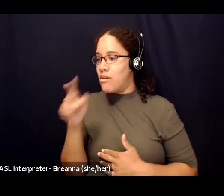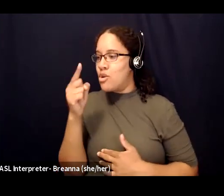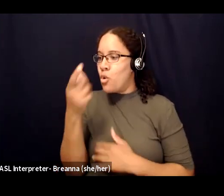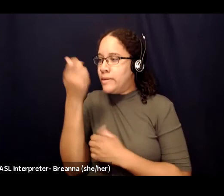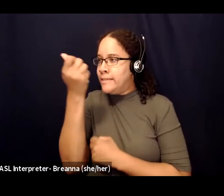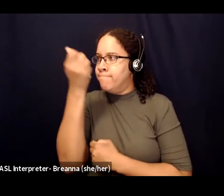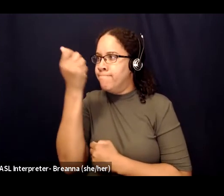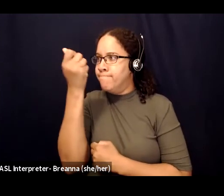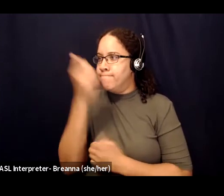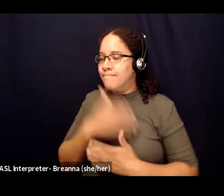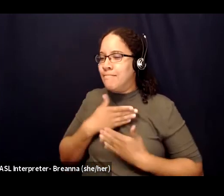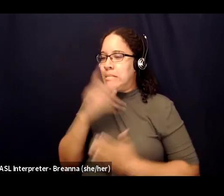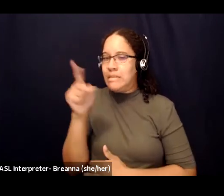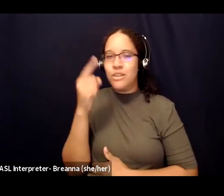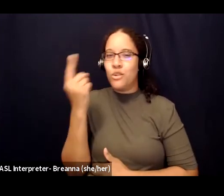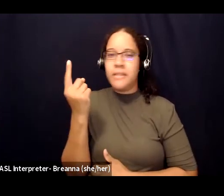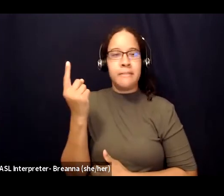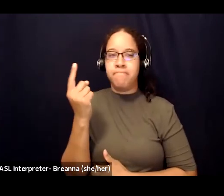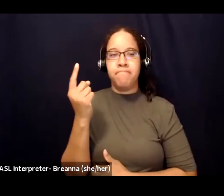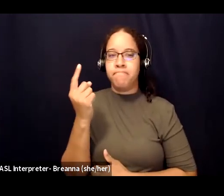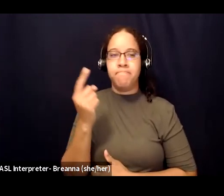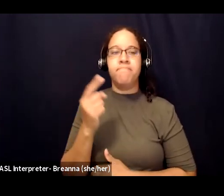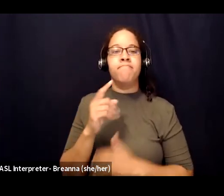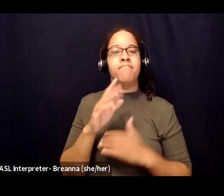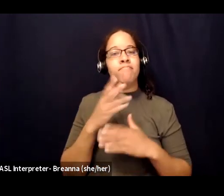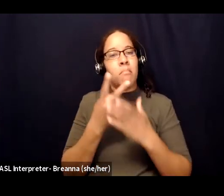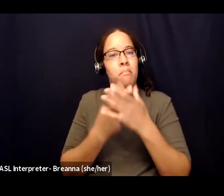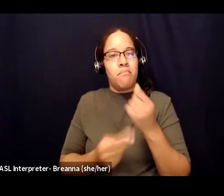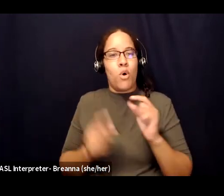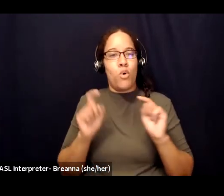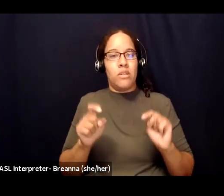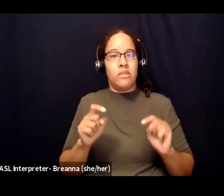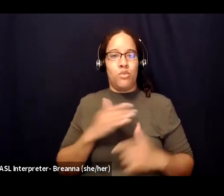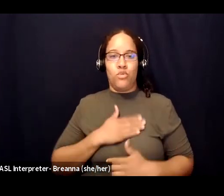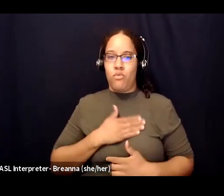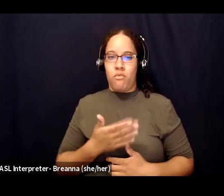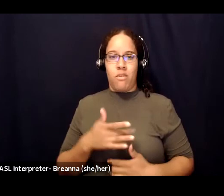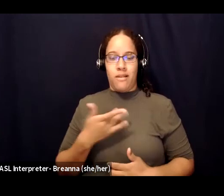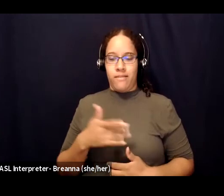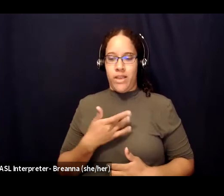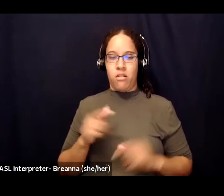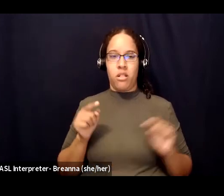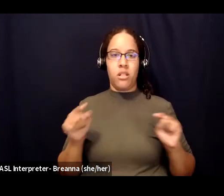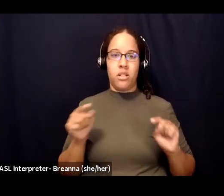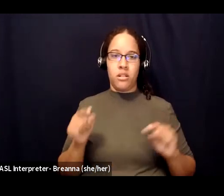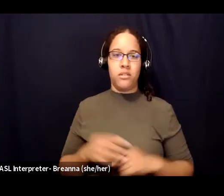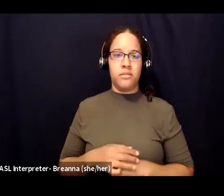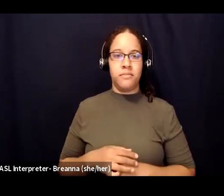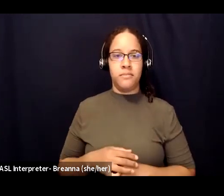meant to your uncertainty is a sign of presence there is no one way to feel any given situation or experience